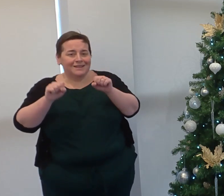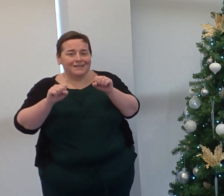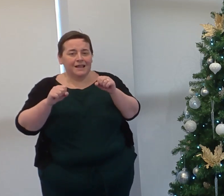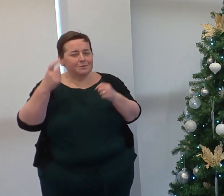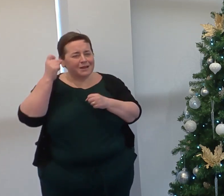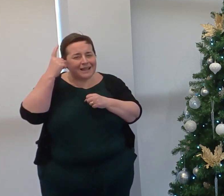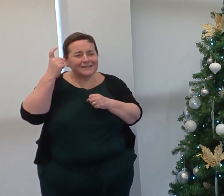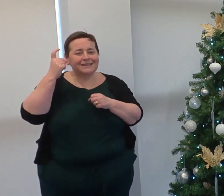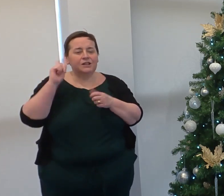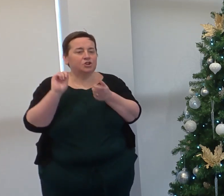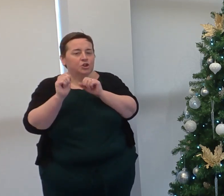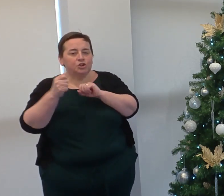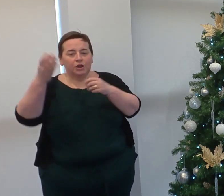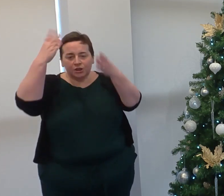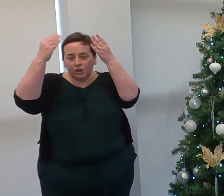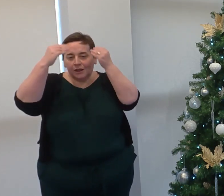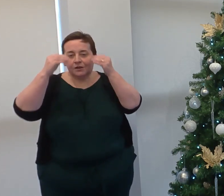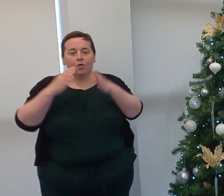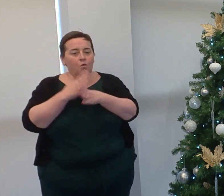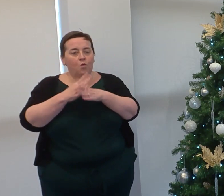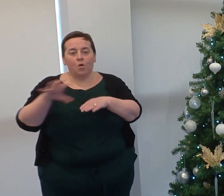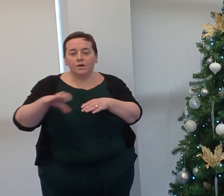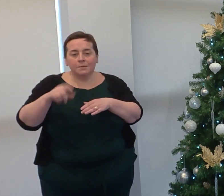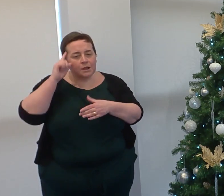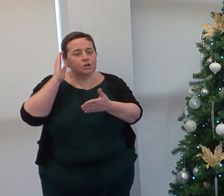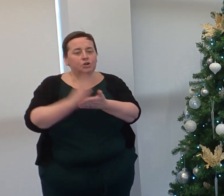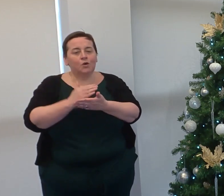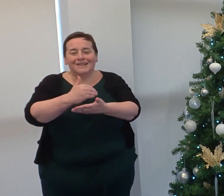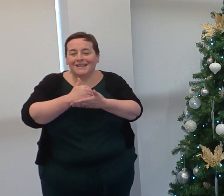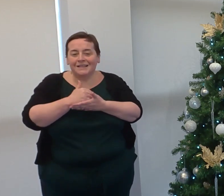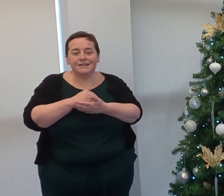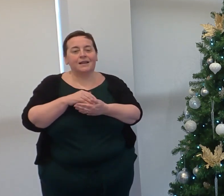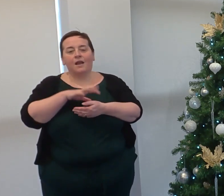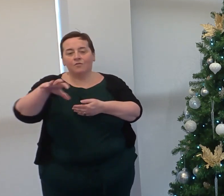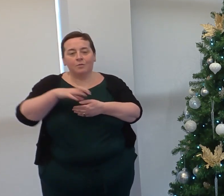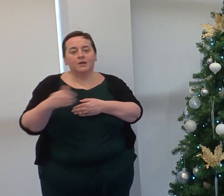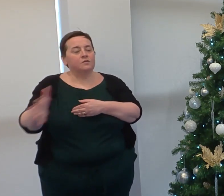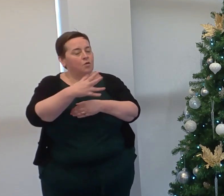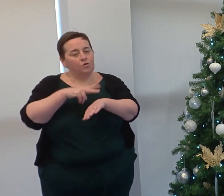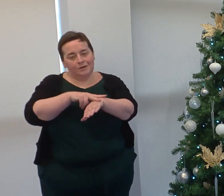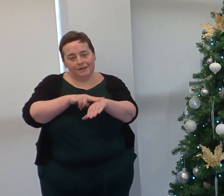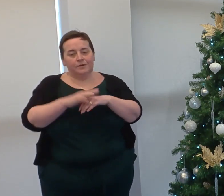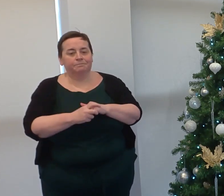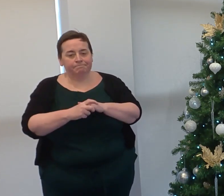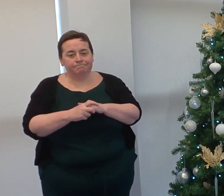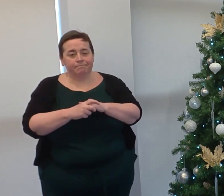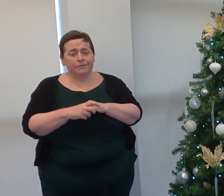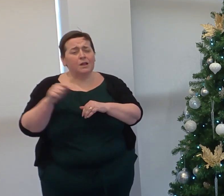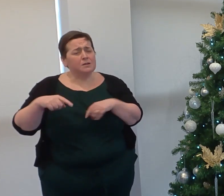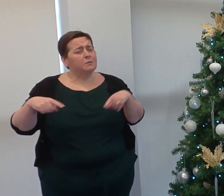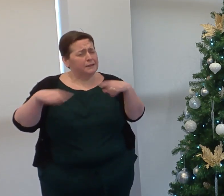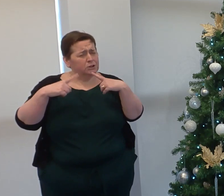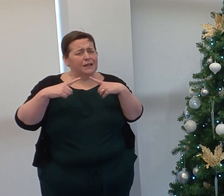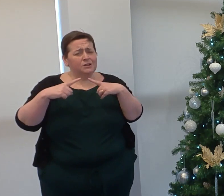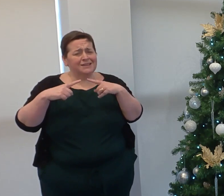to adapt a learning and working space to ensure a safe environment for all personnel. This has been